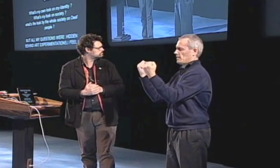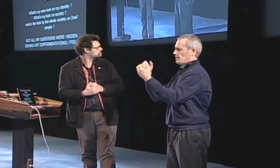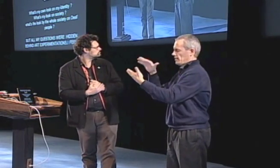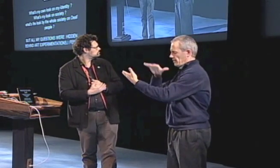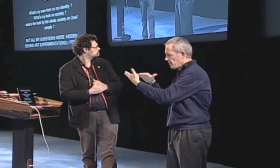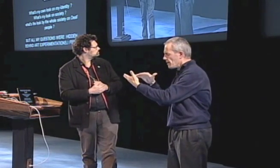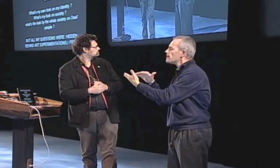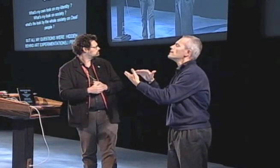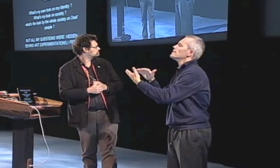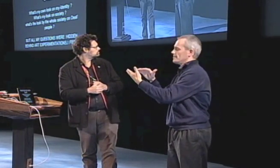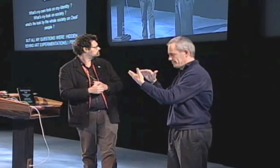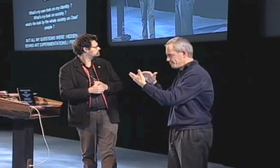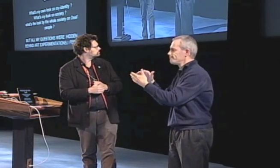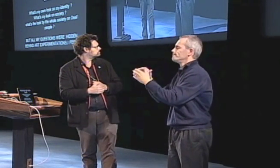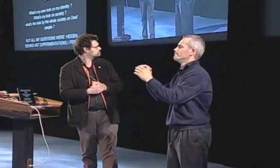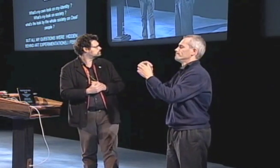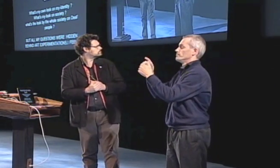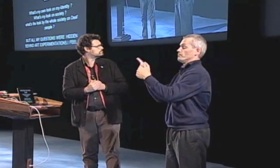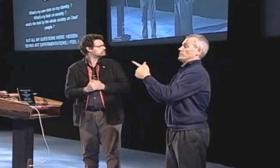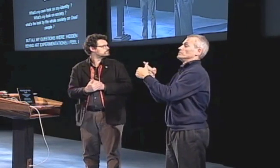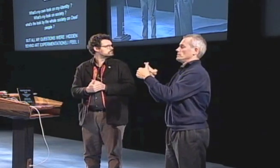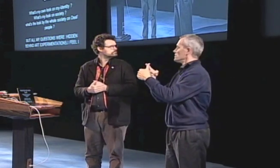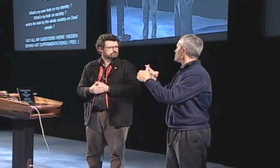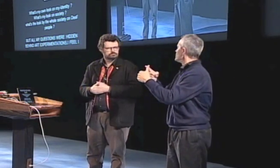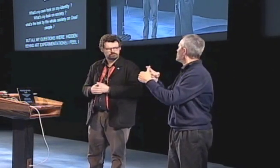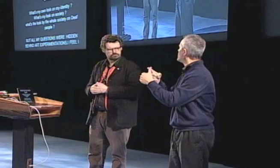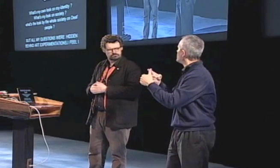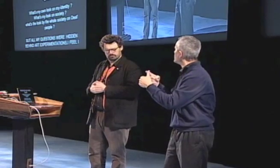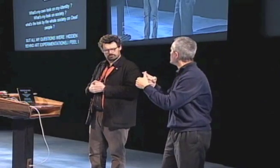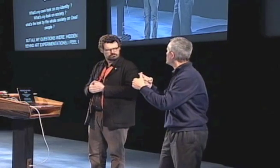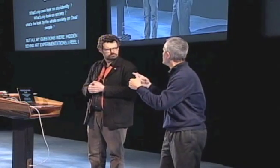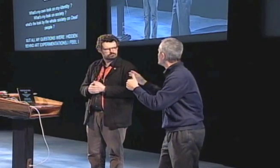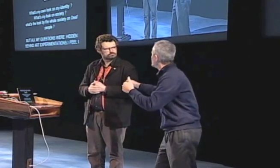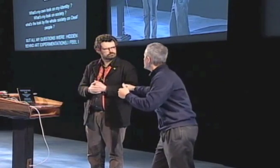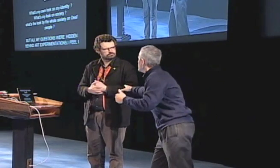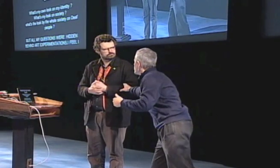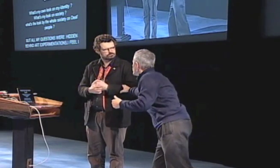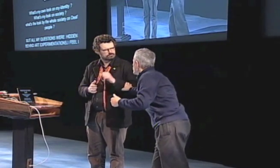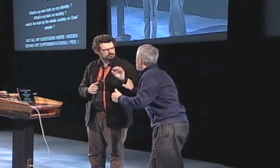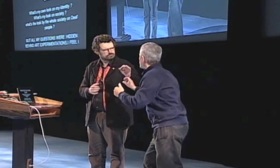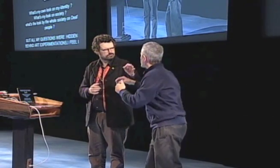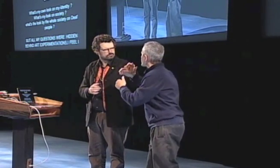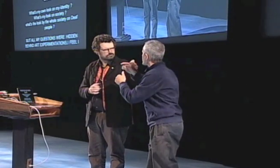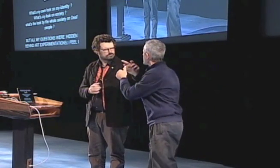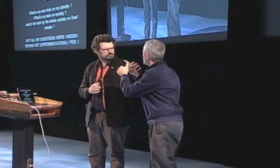Once I began to learn sign language and studied sign language and also art.